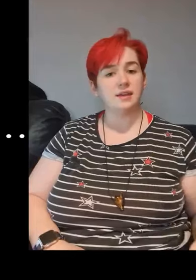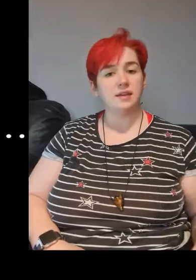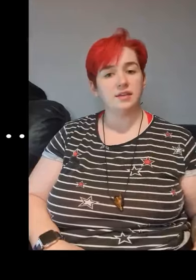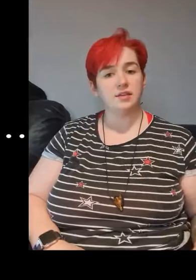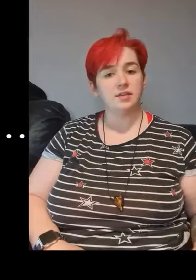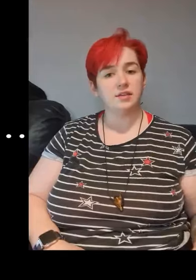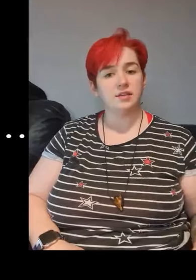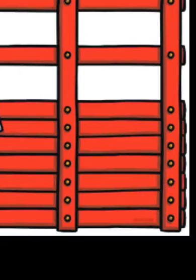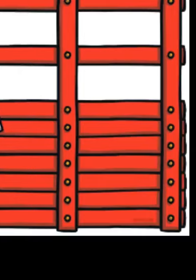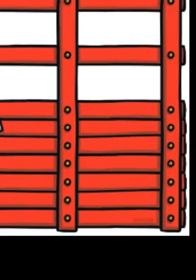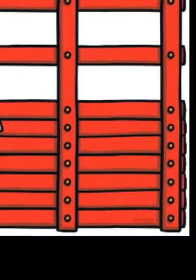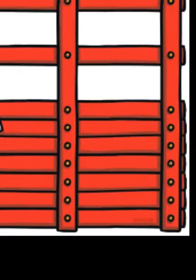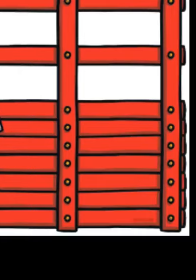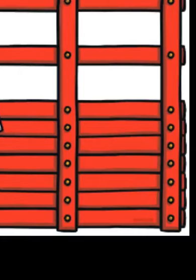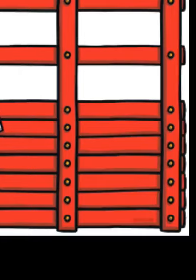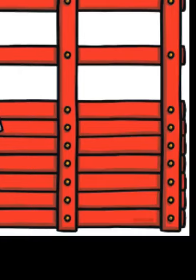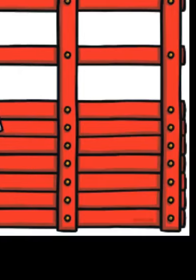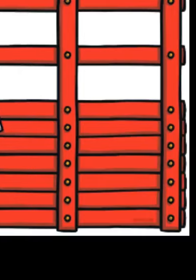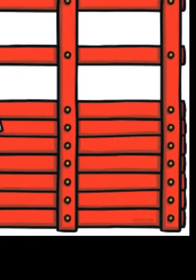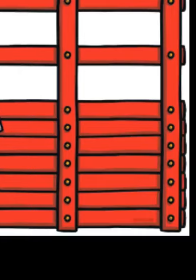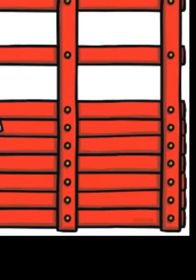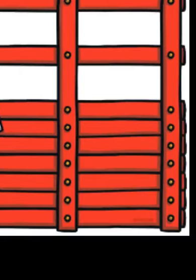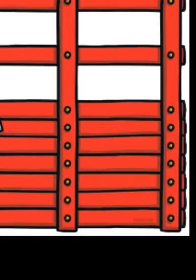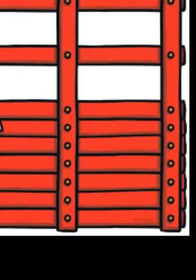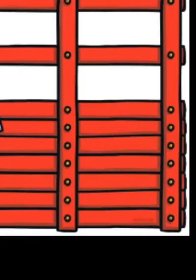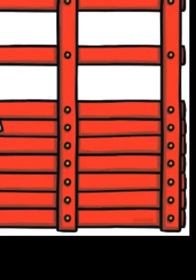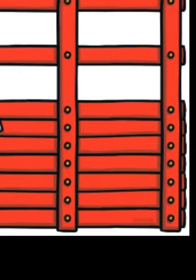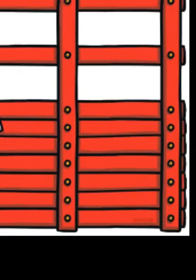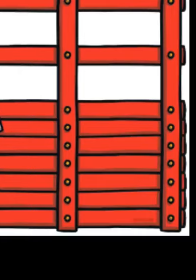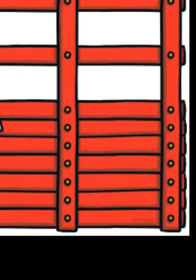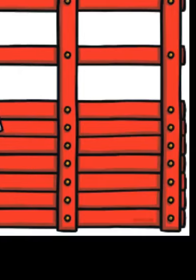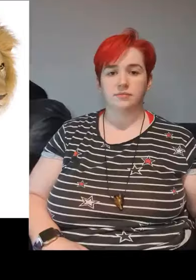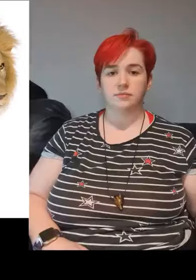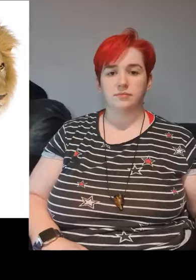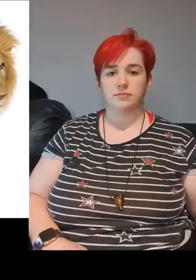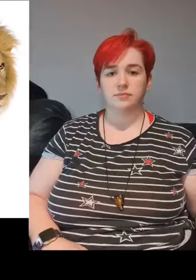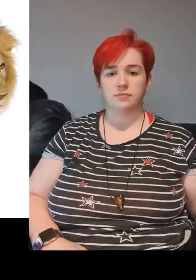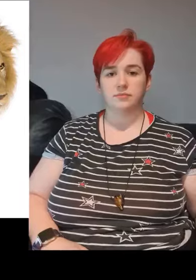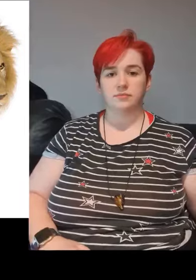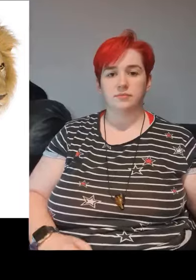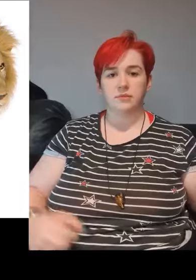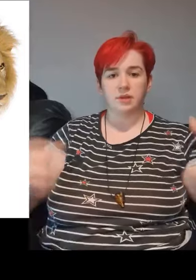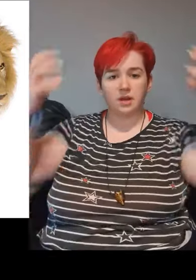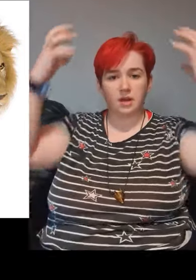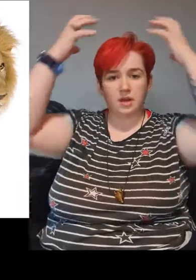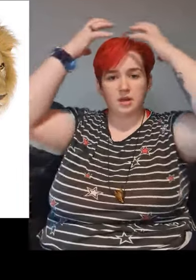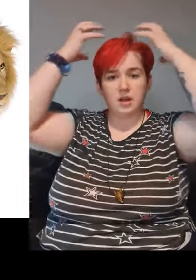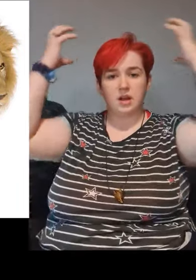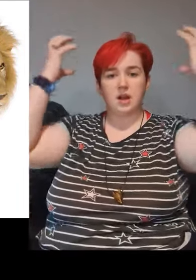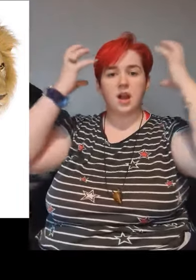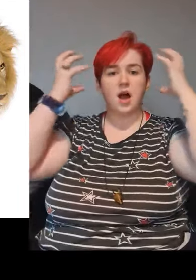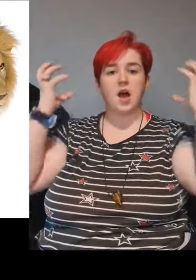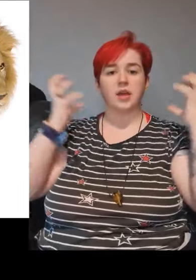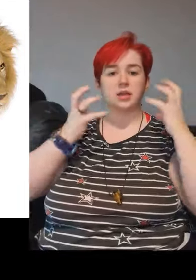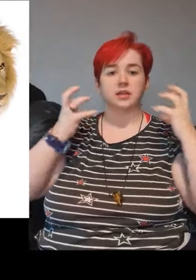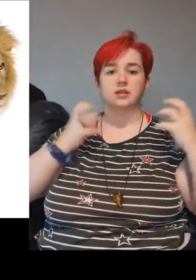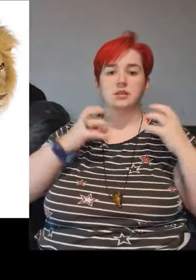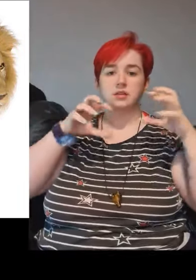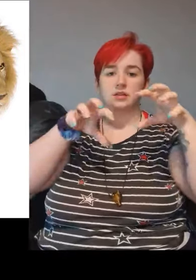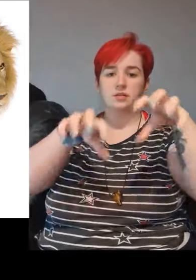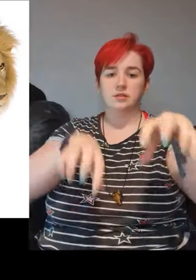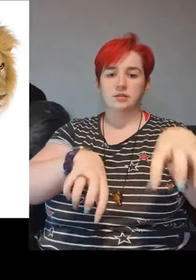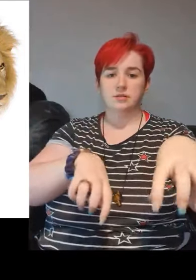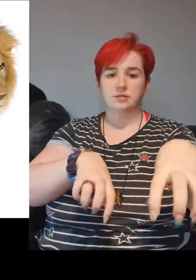lion